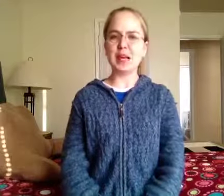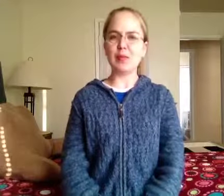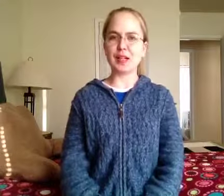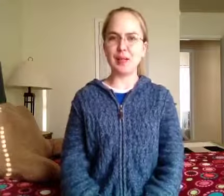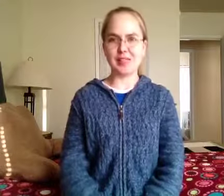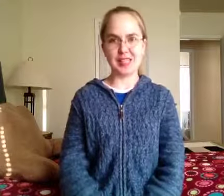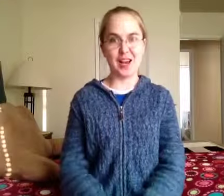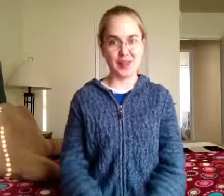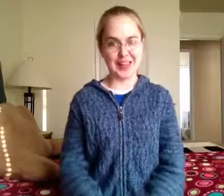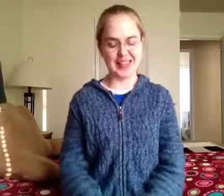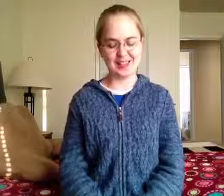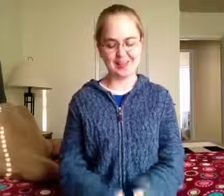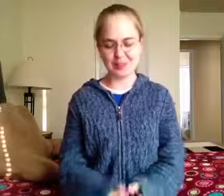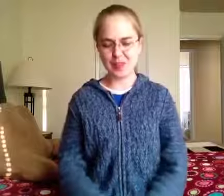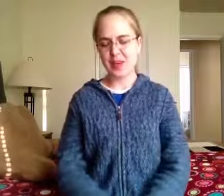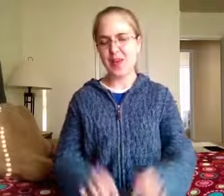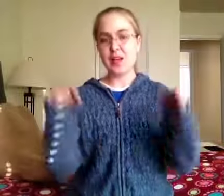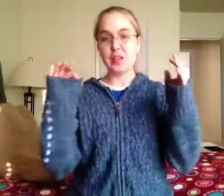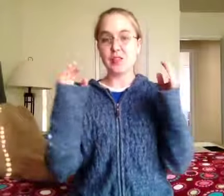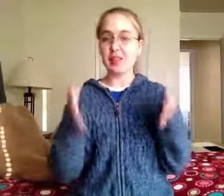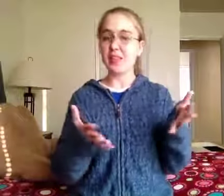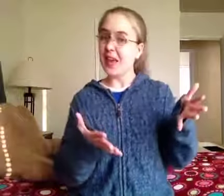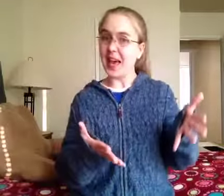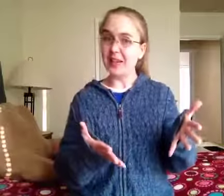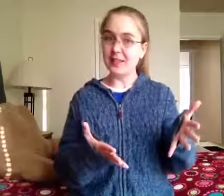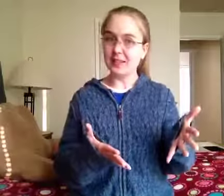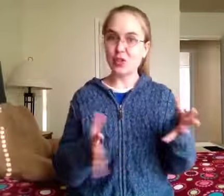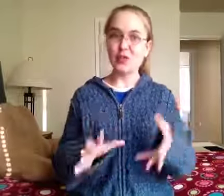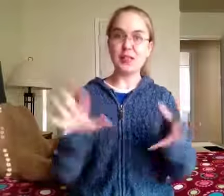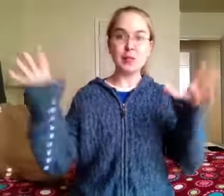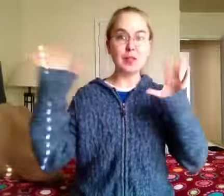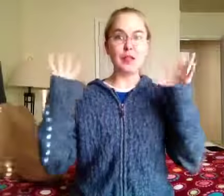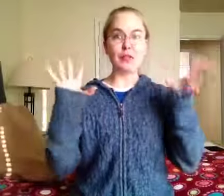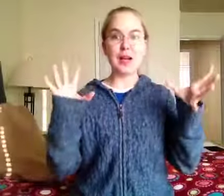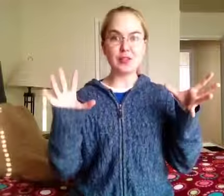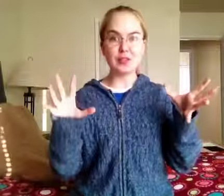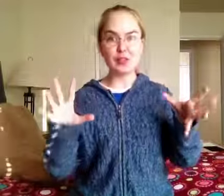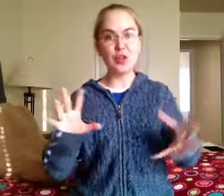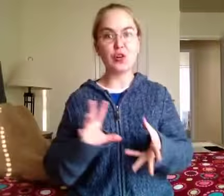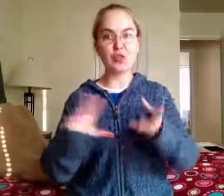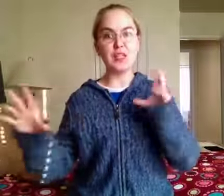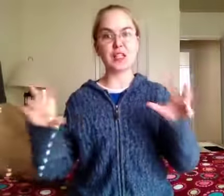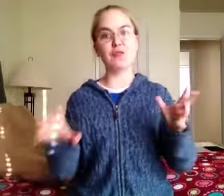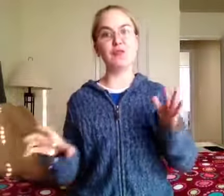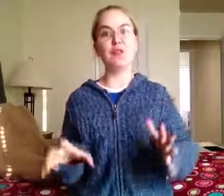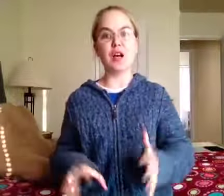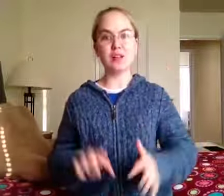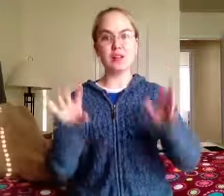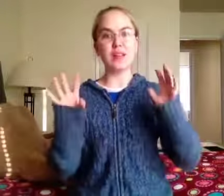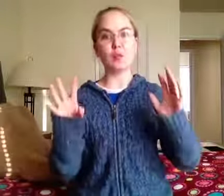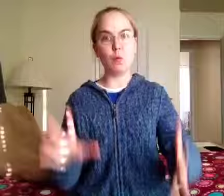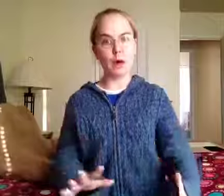am when it comes to stuff like this. So there's that. So if I seem a little frazzled over the next few vlogs, that's why.